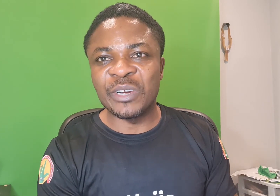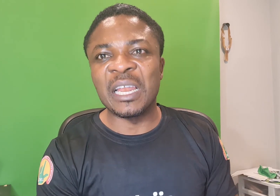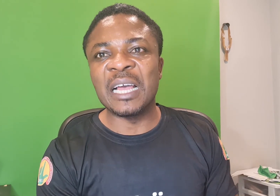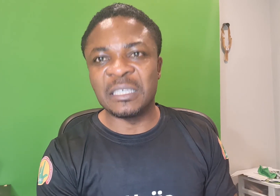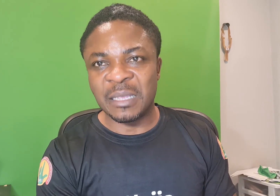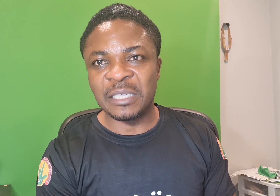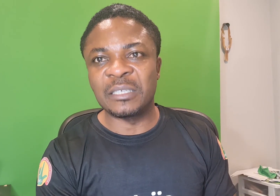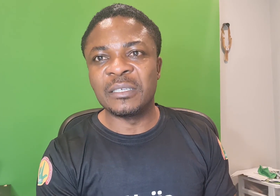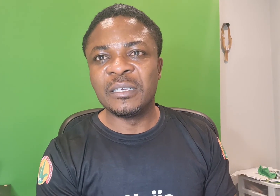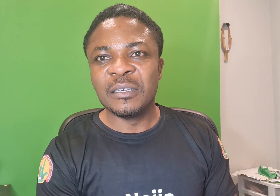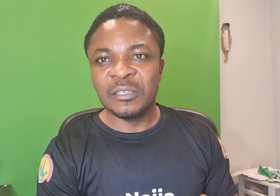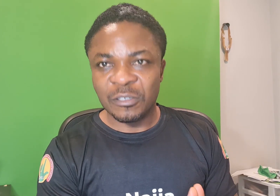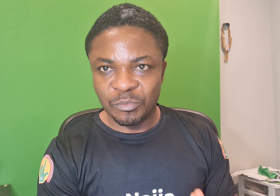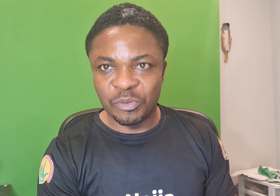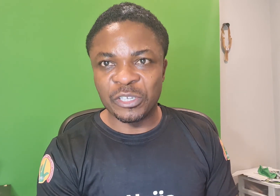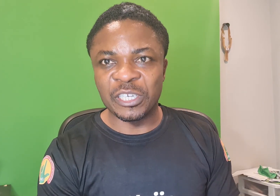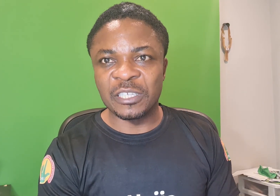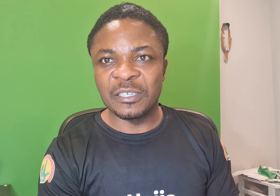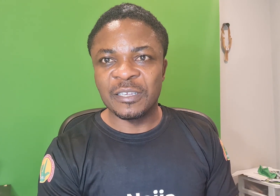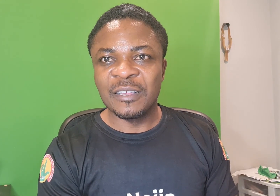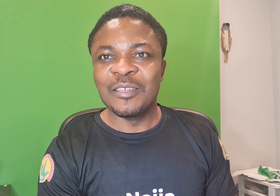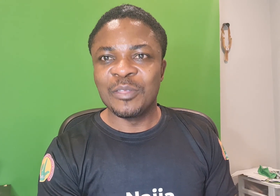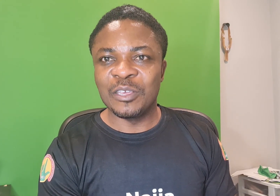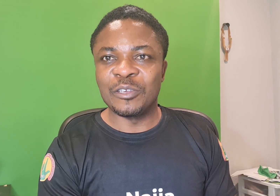realize this project. Thank you.